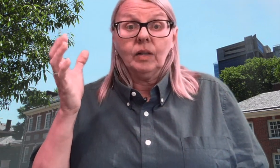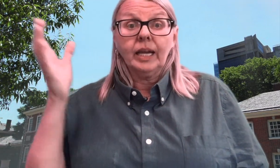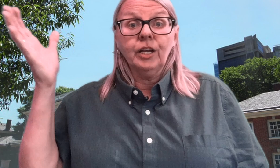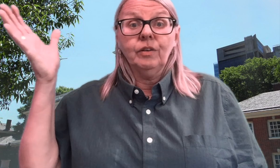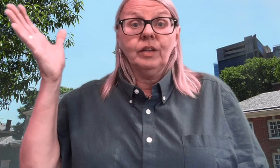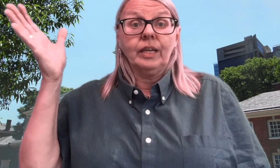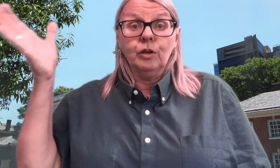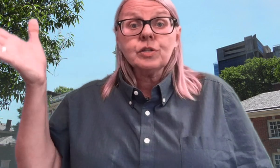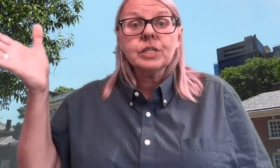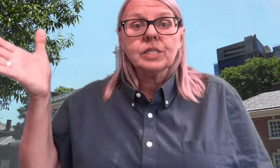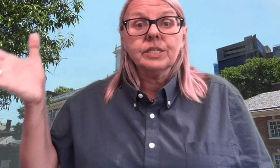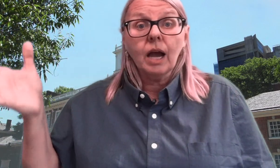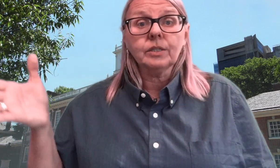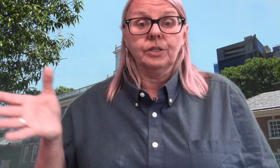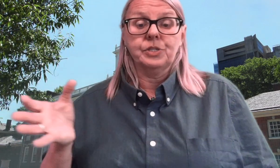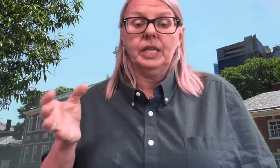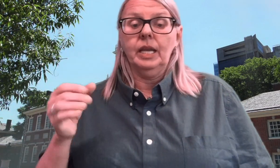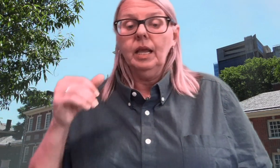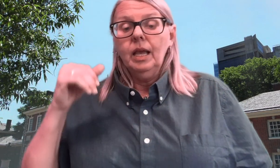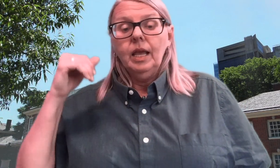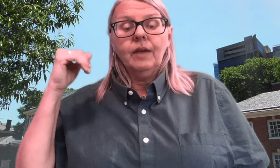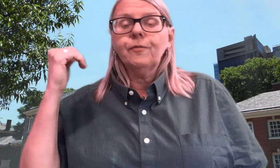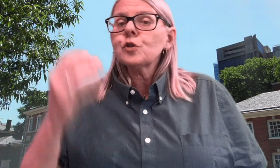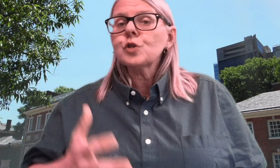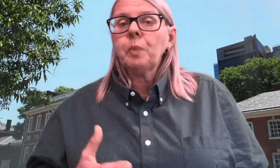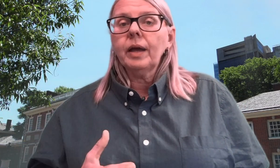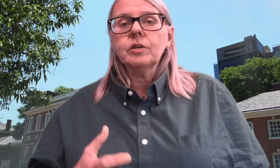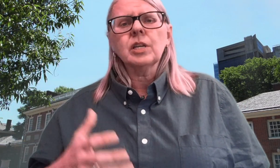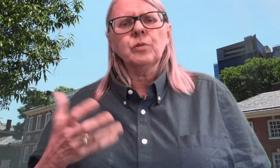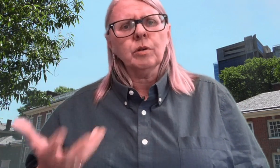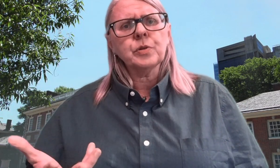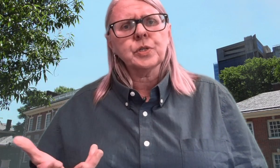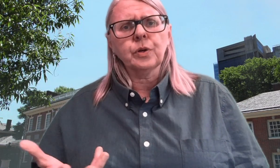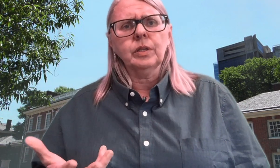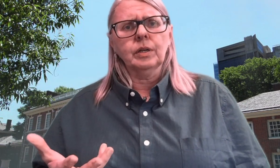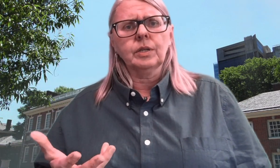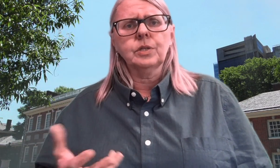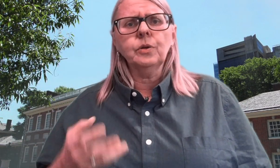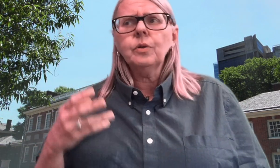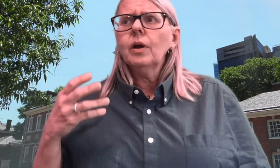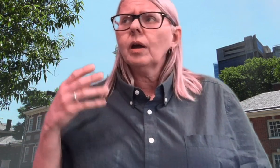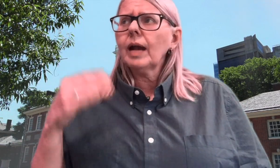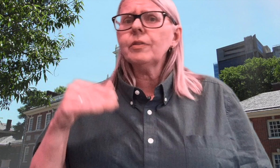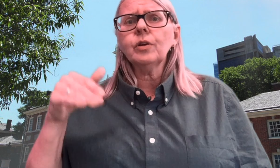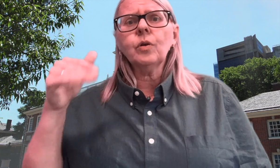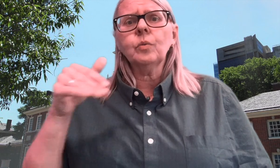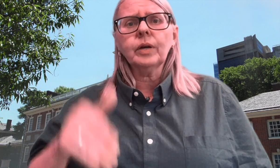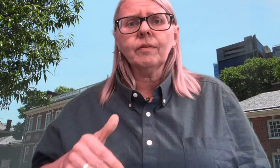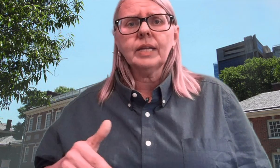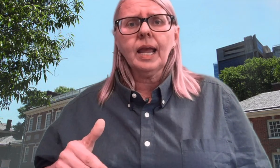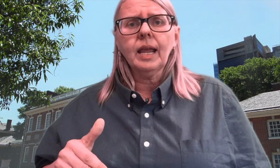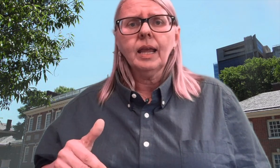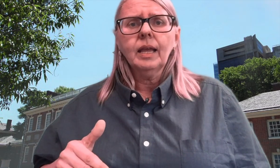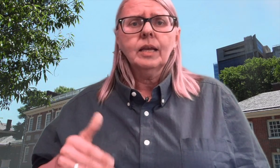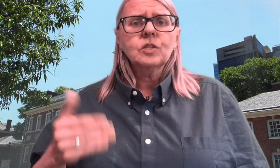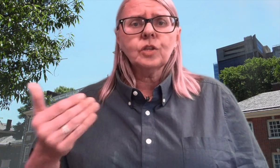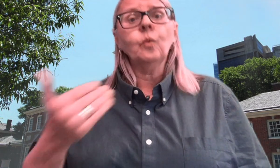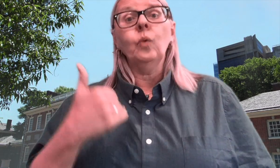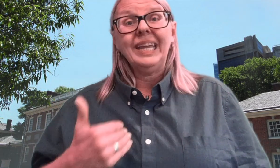like nurses and doctors and first responders and grocery store clerks who are out there going to work every day so that we can